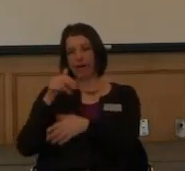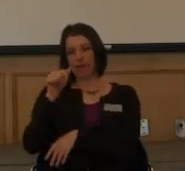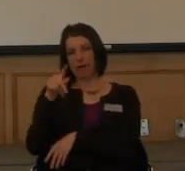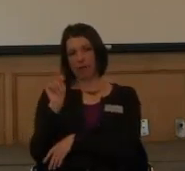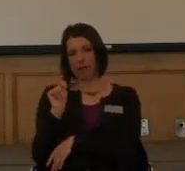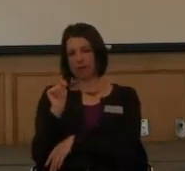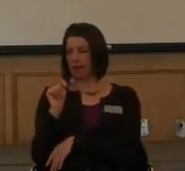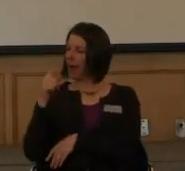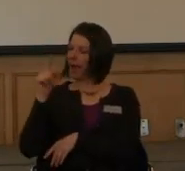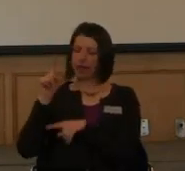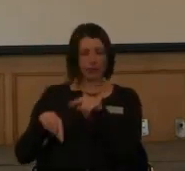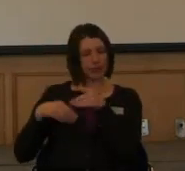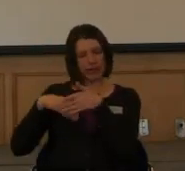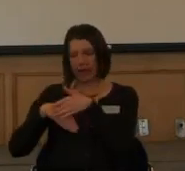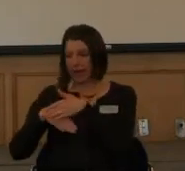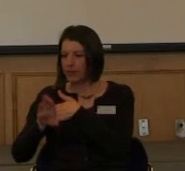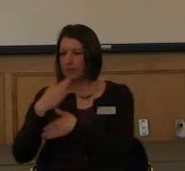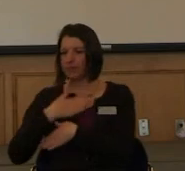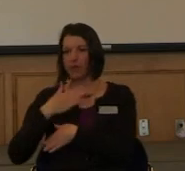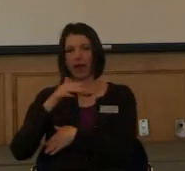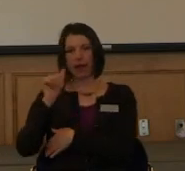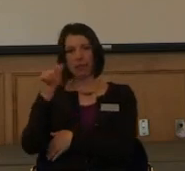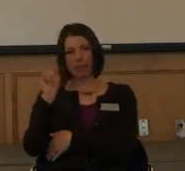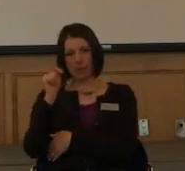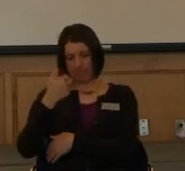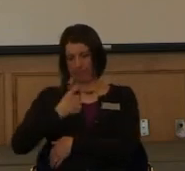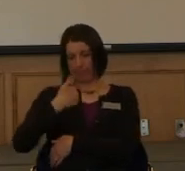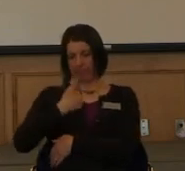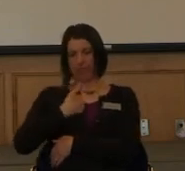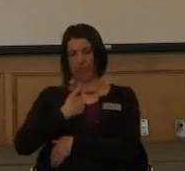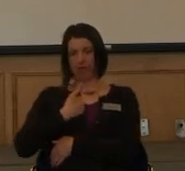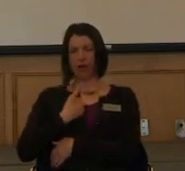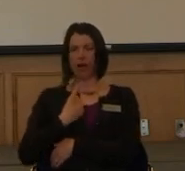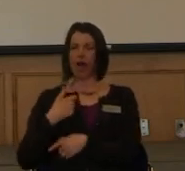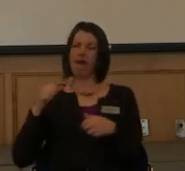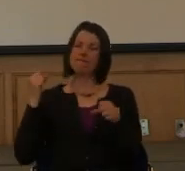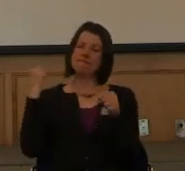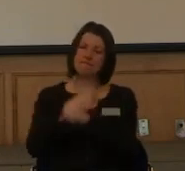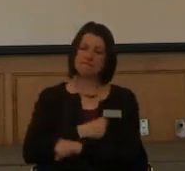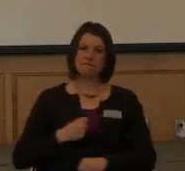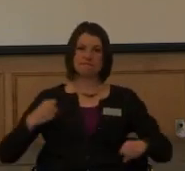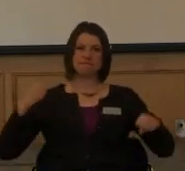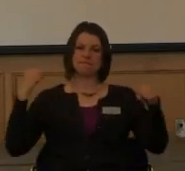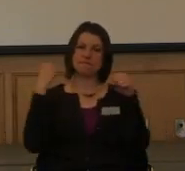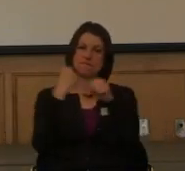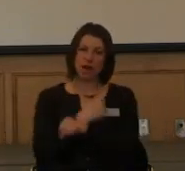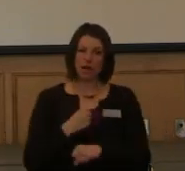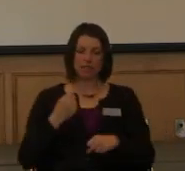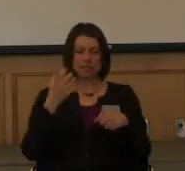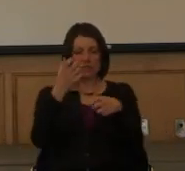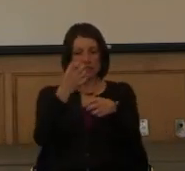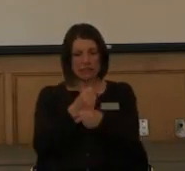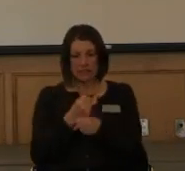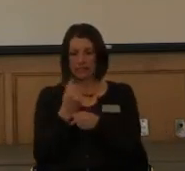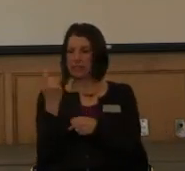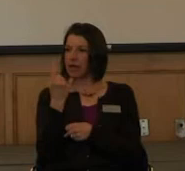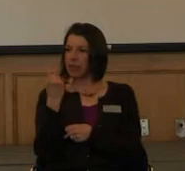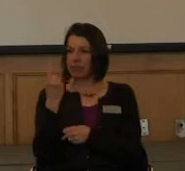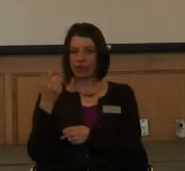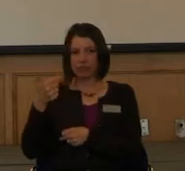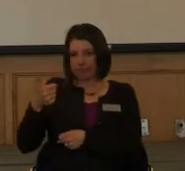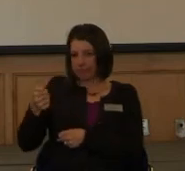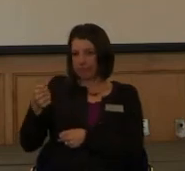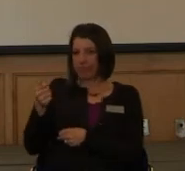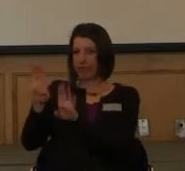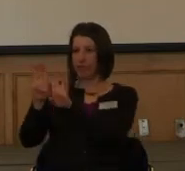get in and out of my apartment by myself. And I fought, and I fought with them to try to do something like this.